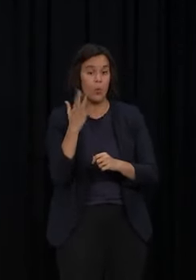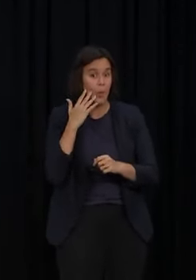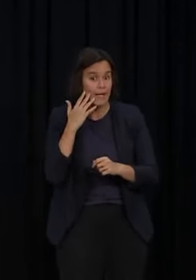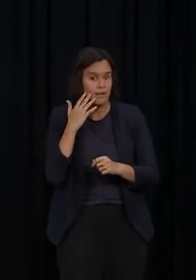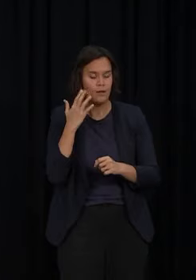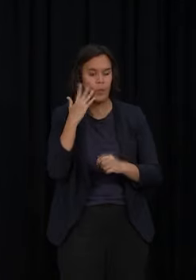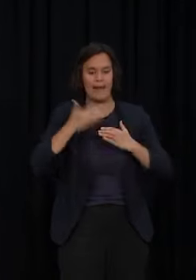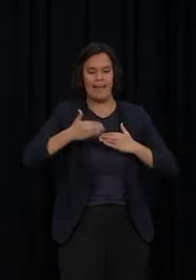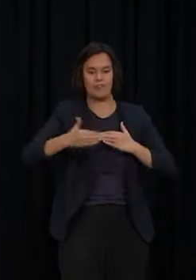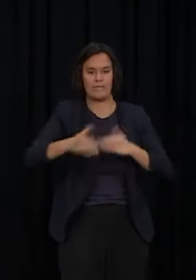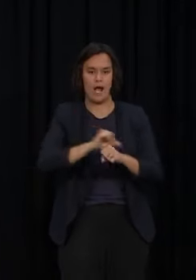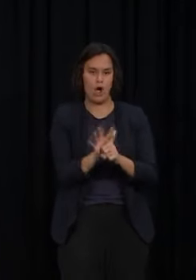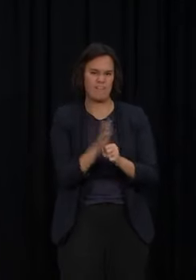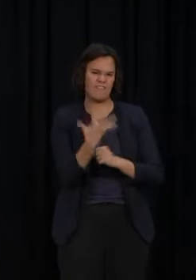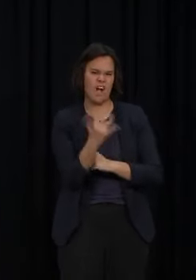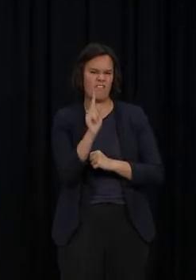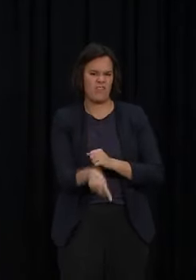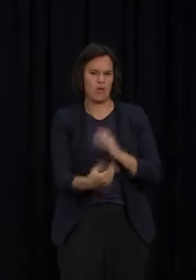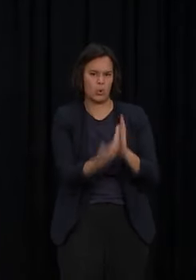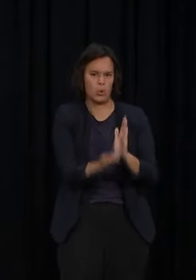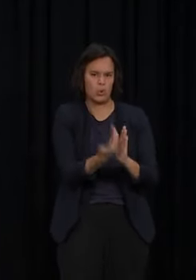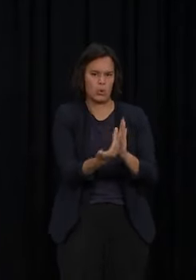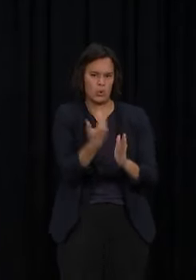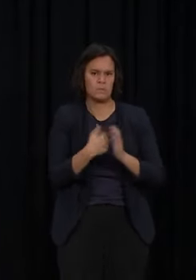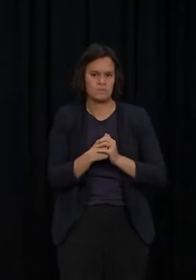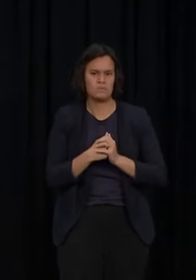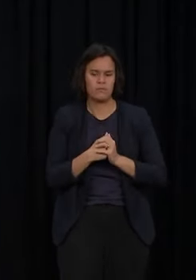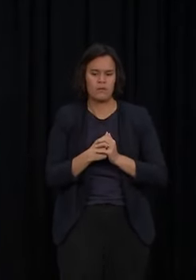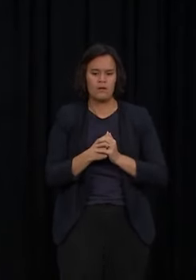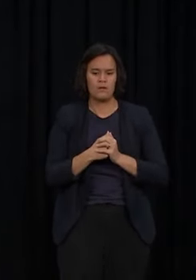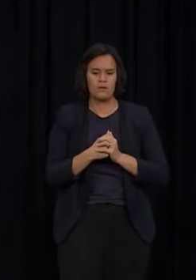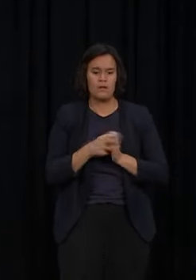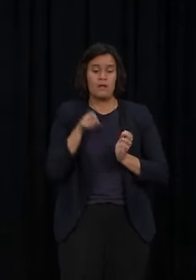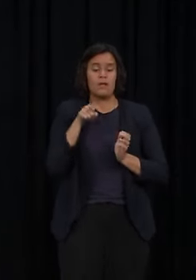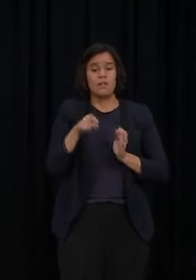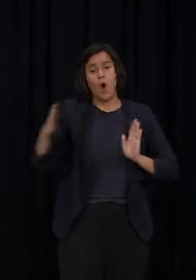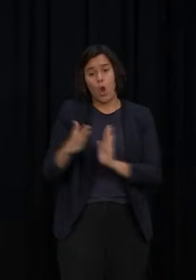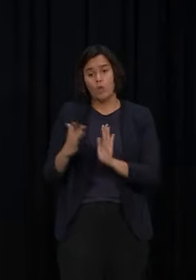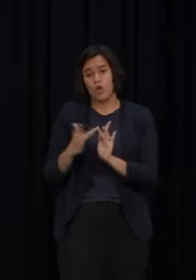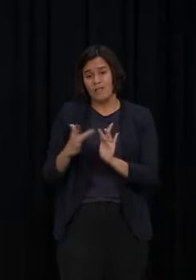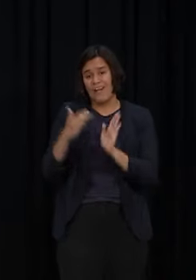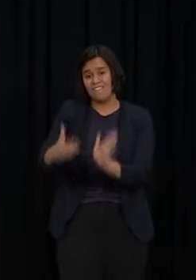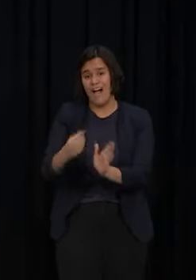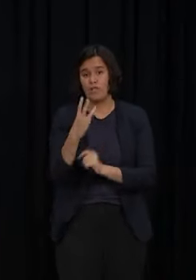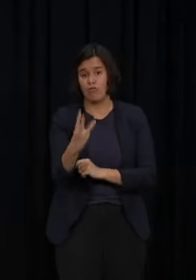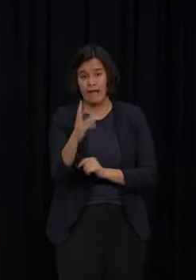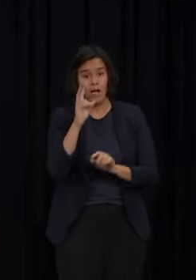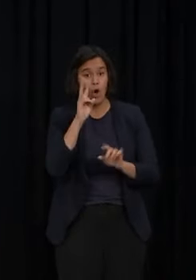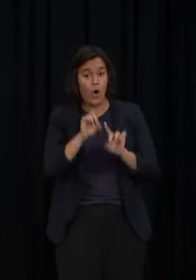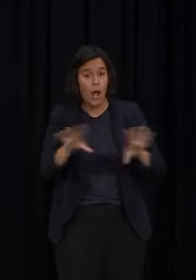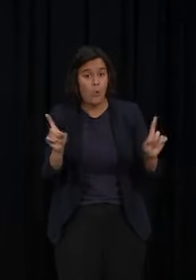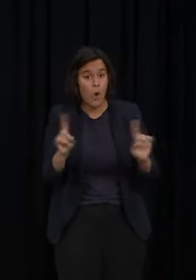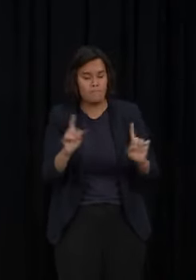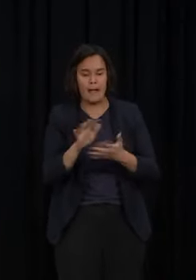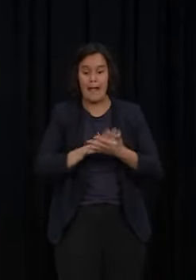again to narrow to those who we would consider akin to household contacts. So that would mean fewer people would be caught by close contact